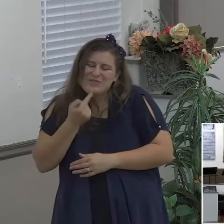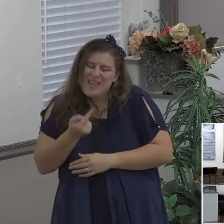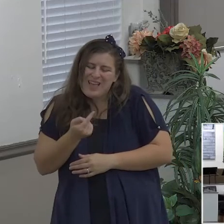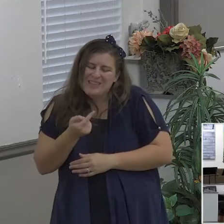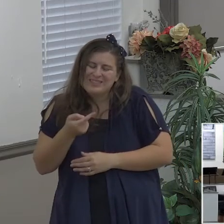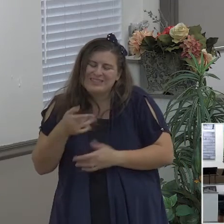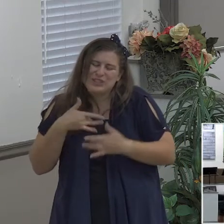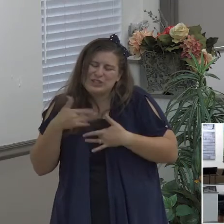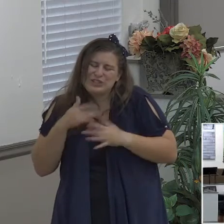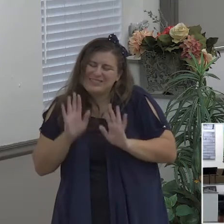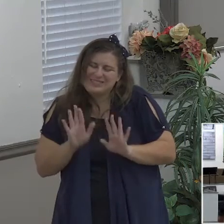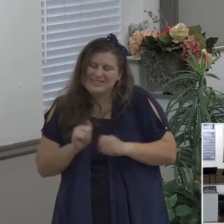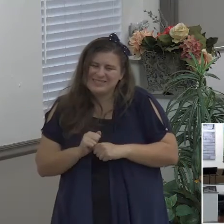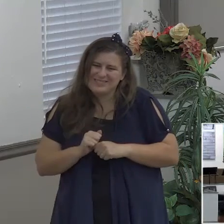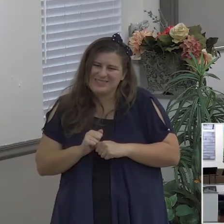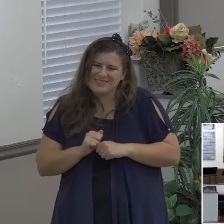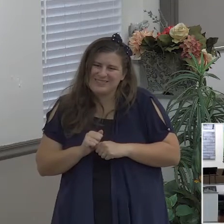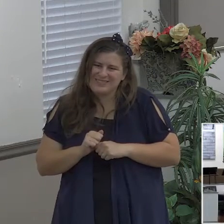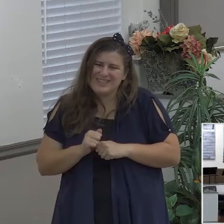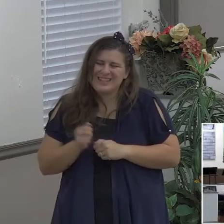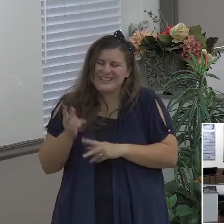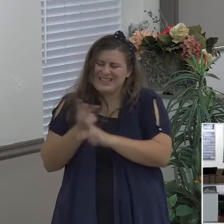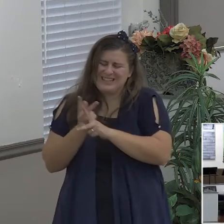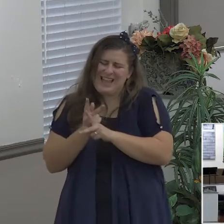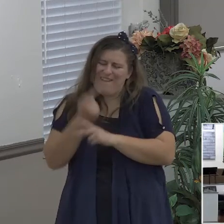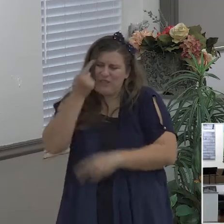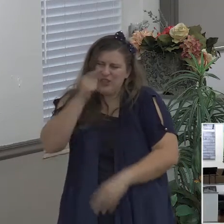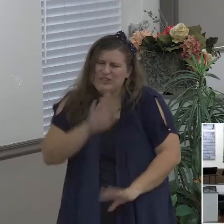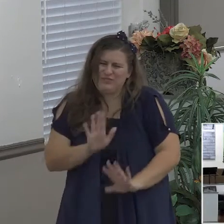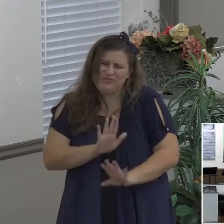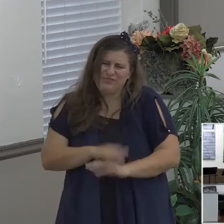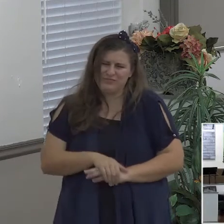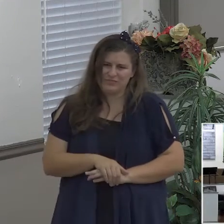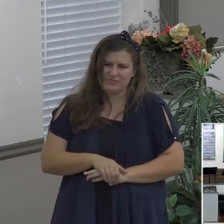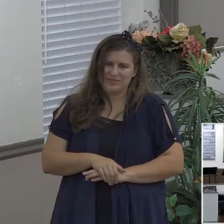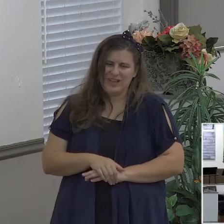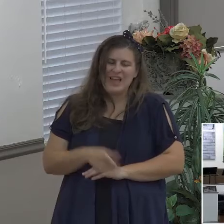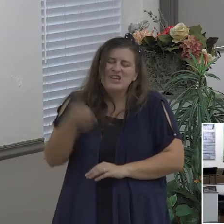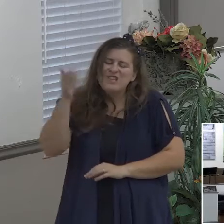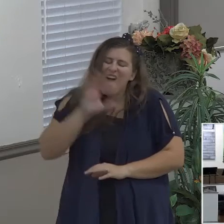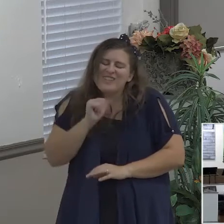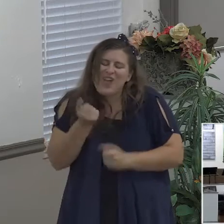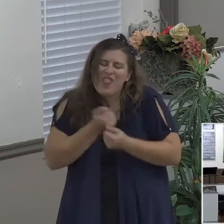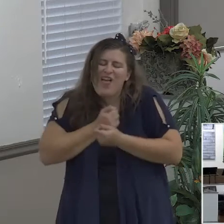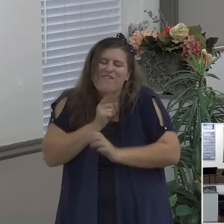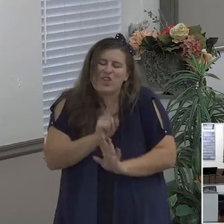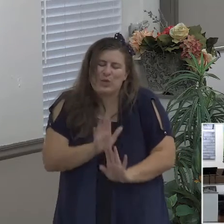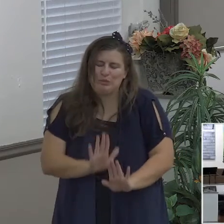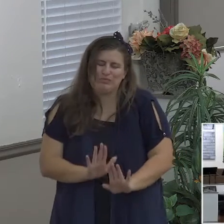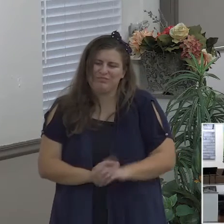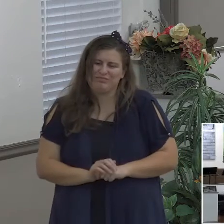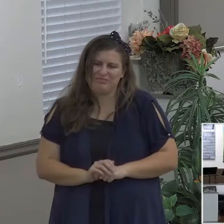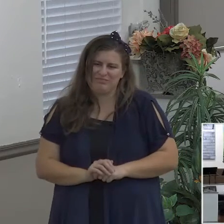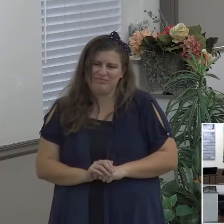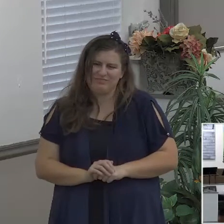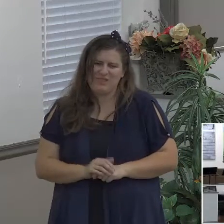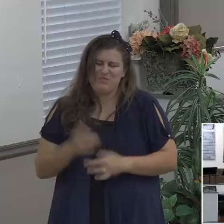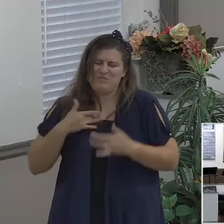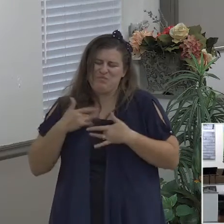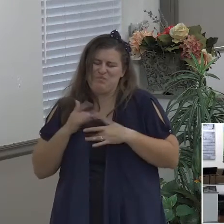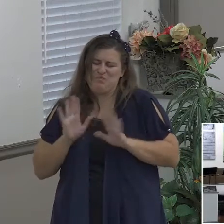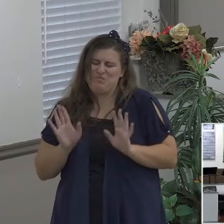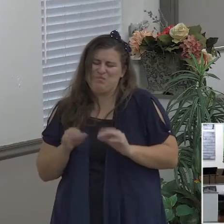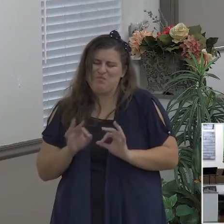God doesn't love you God doesn't care and God's not going to deliver you and God's not going to do